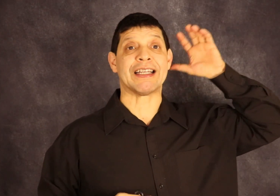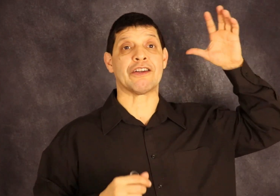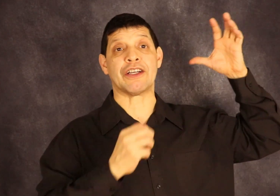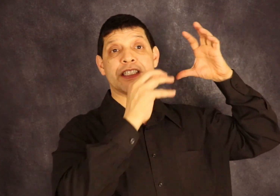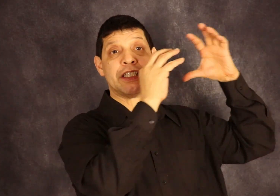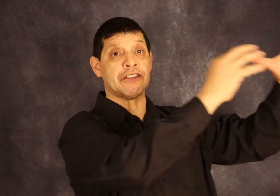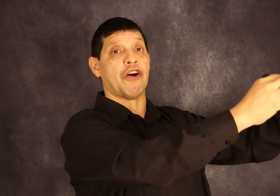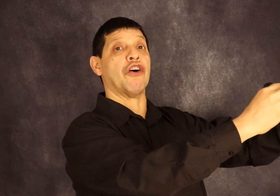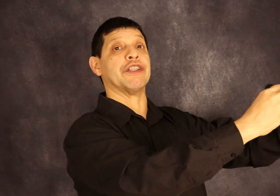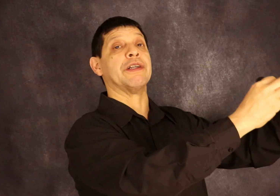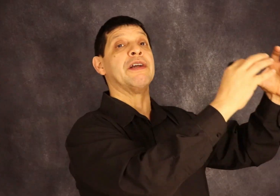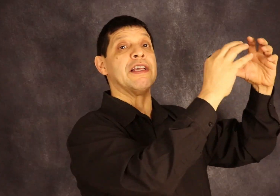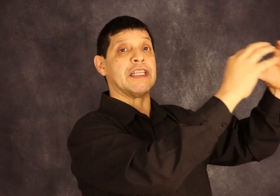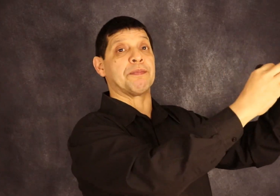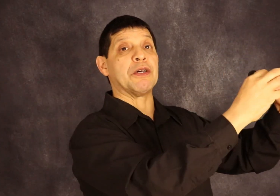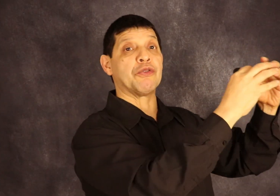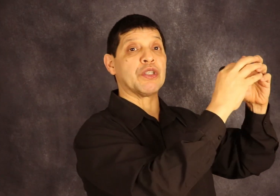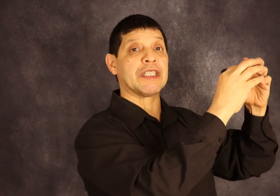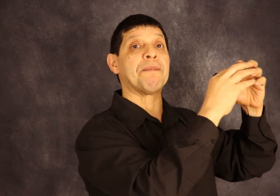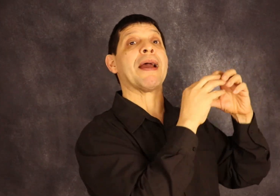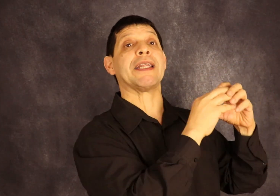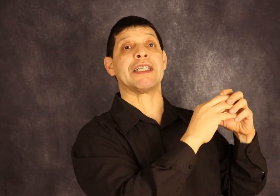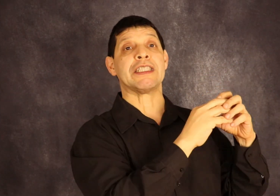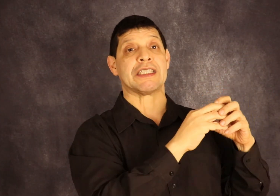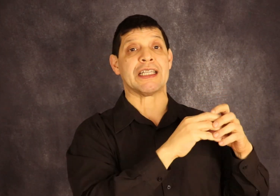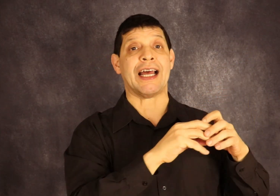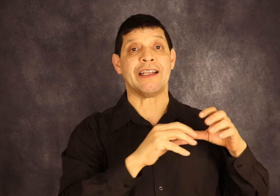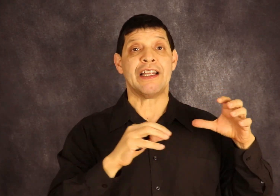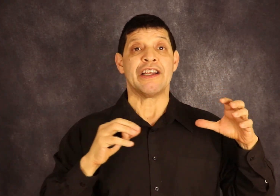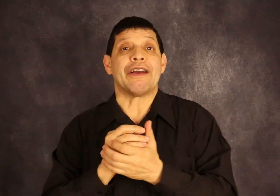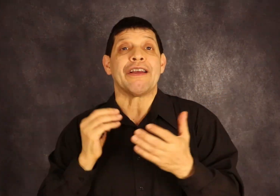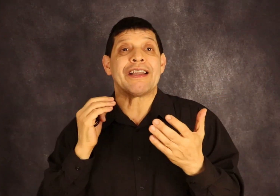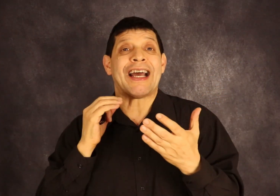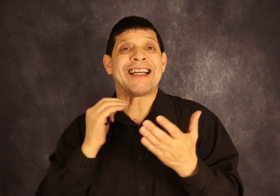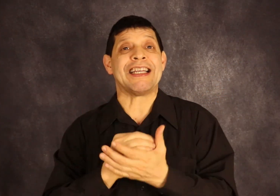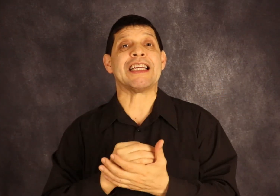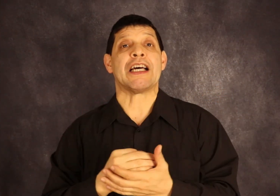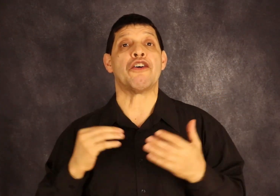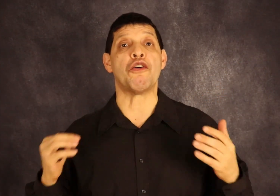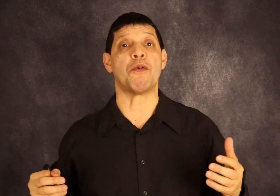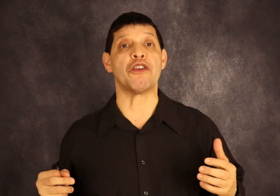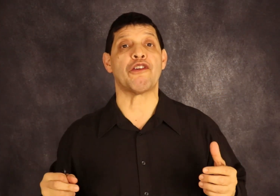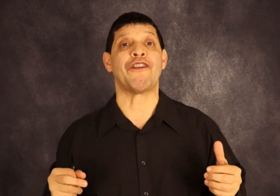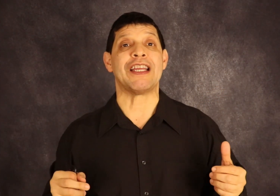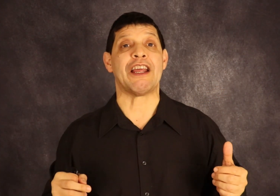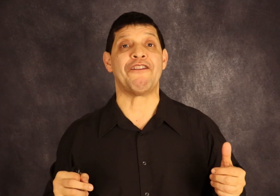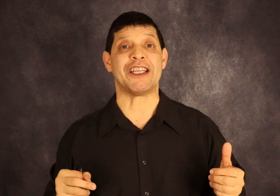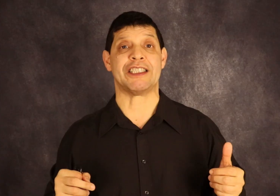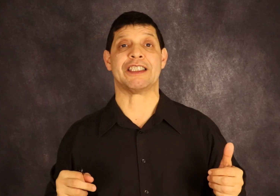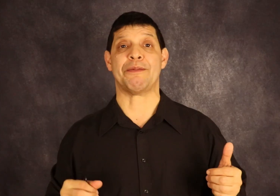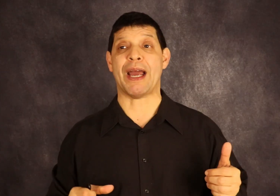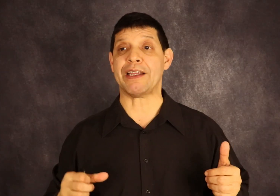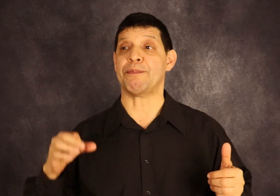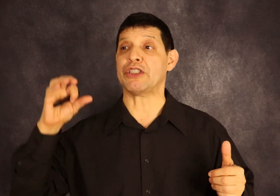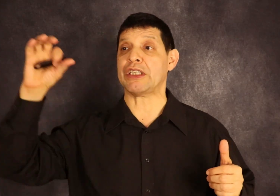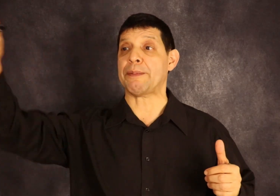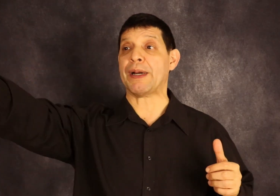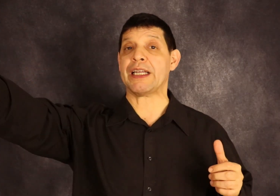as long as this other is built within my district. And that creates a whole bunch of inefficiency. Imagine building a part